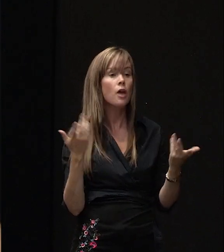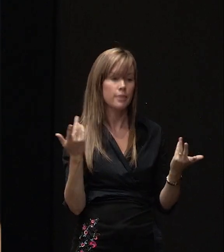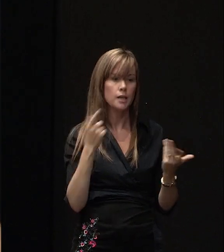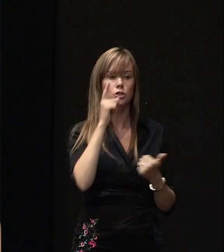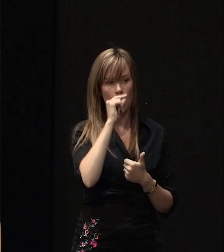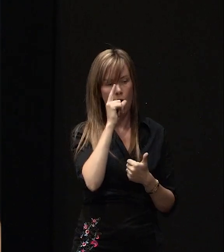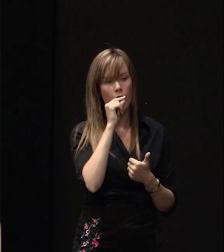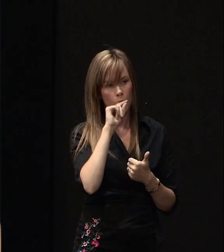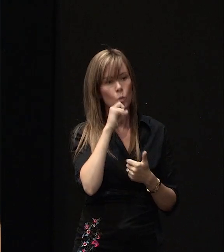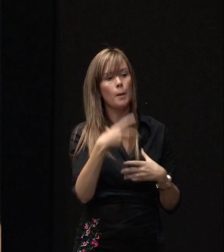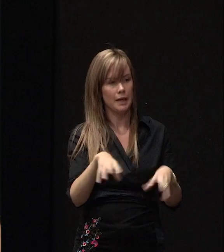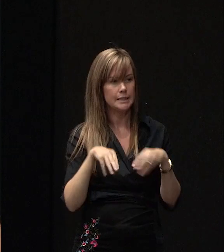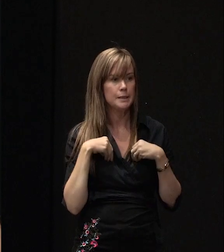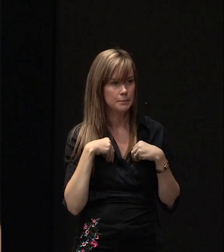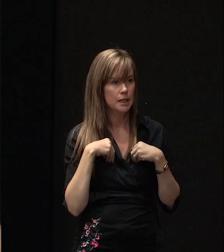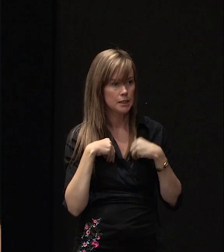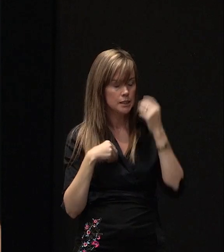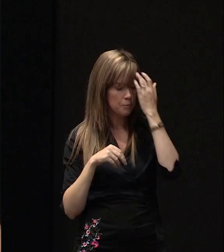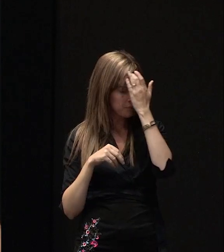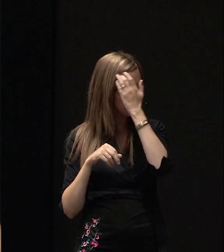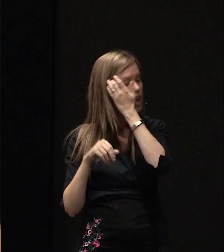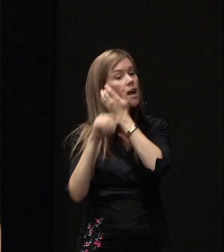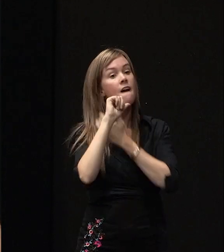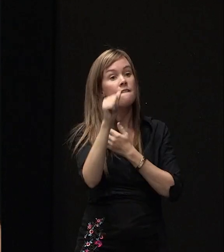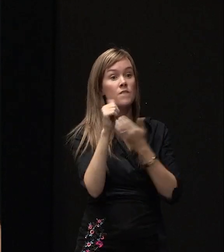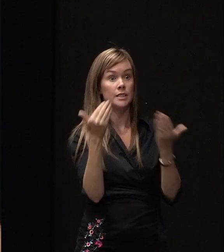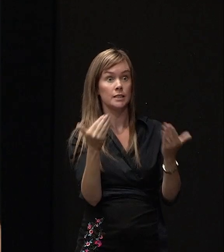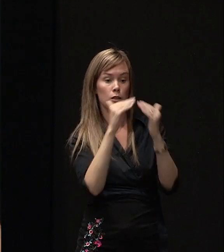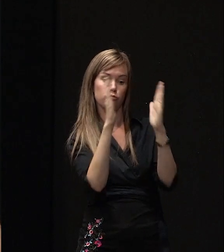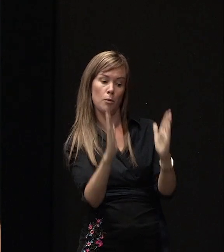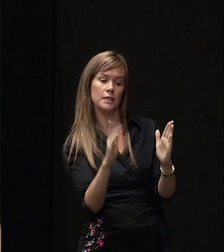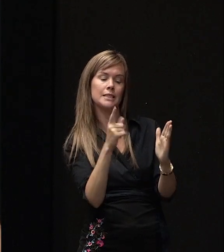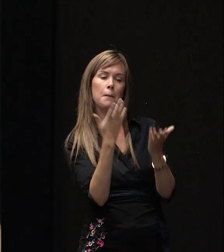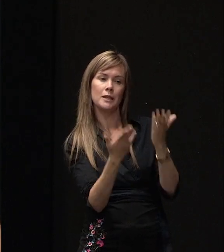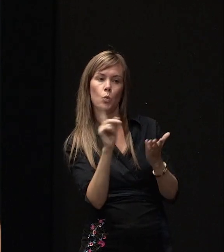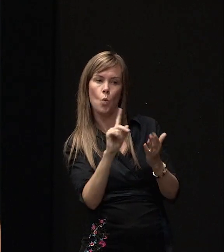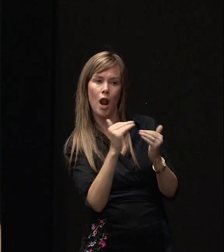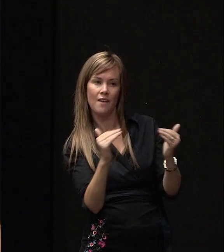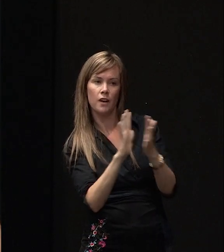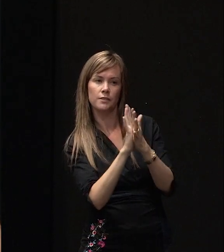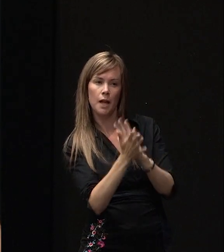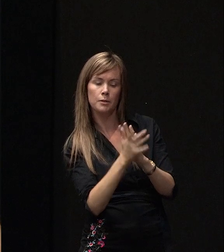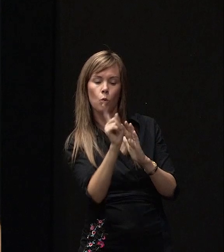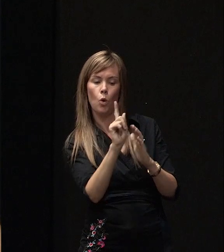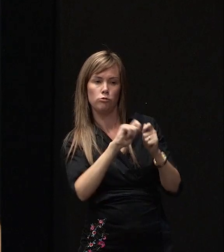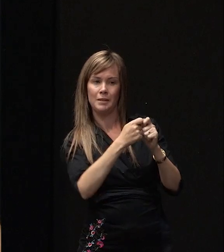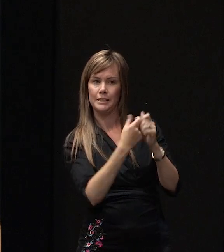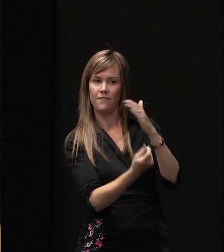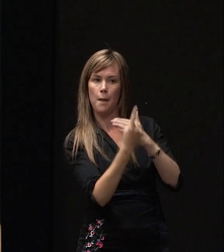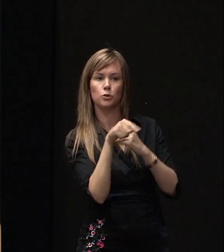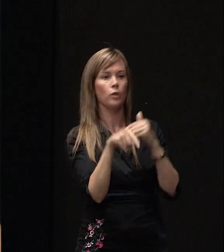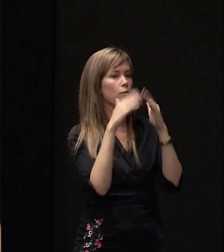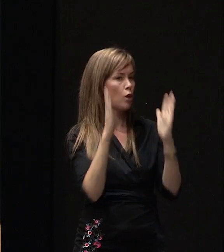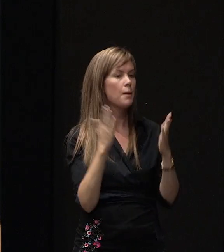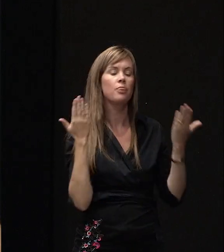it would be accepted, and if it's existing property, it be very dependent on what level of damage it suffered and what the repairs have been. But at this